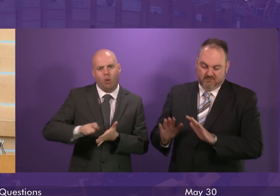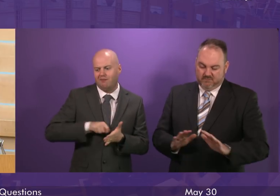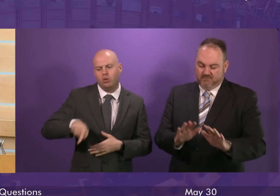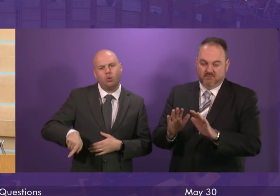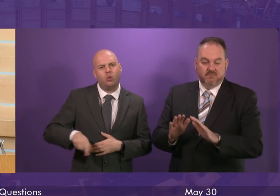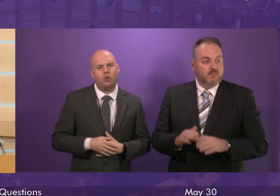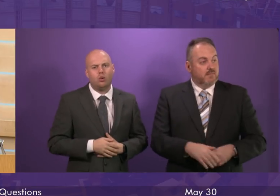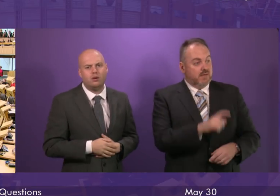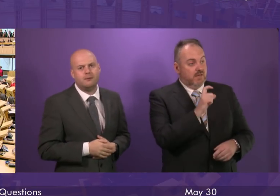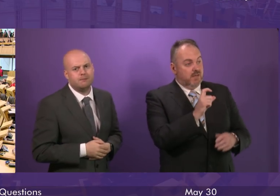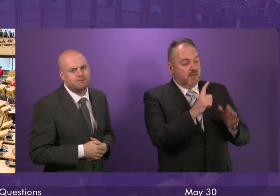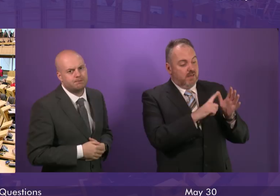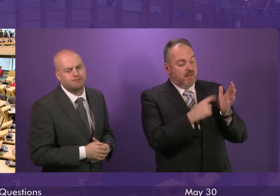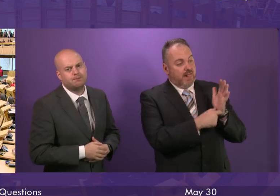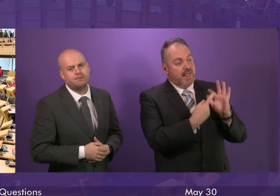Claire Adamson.